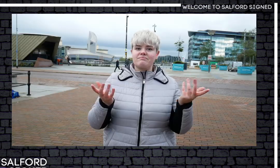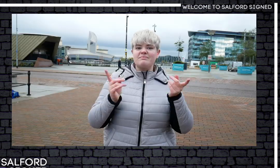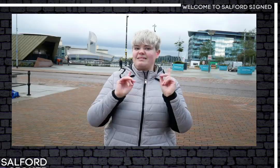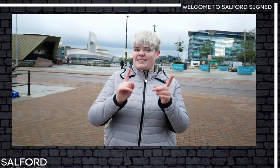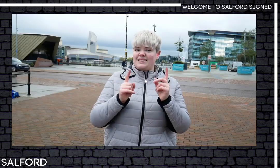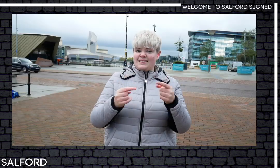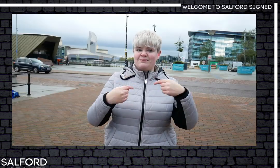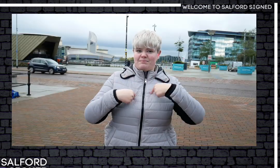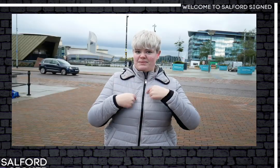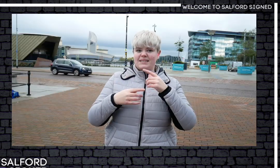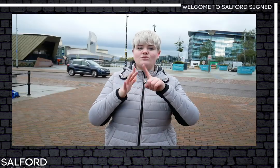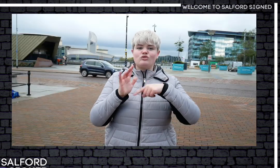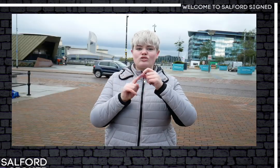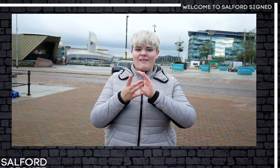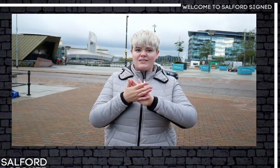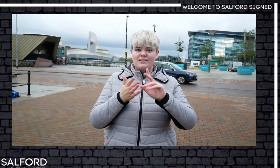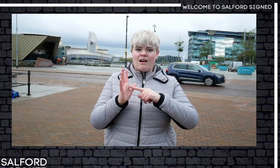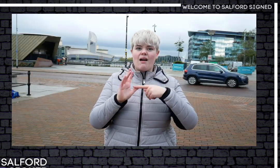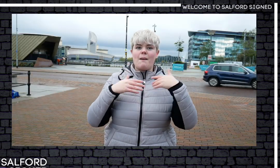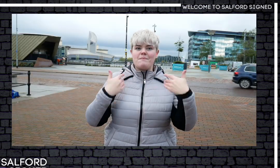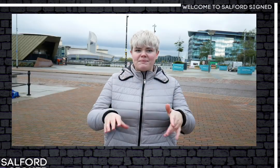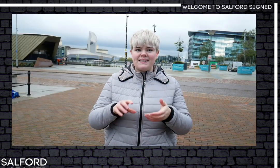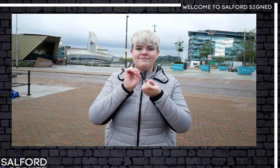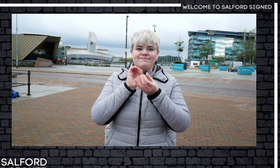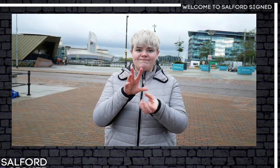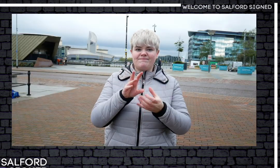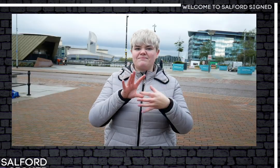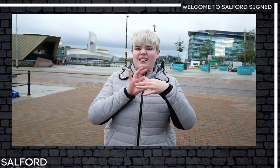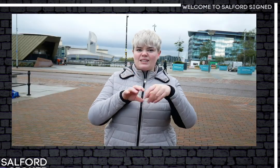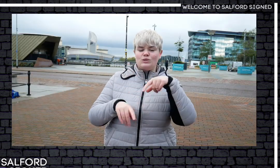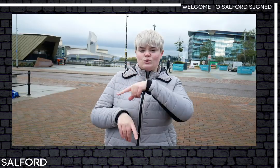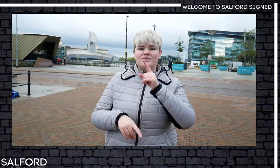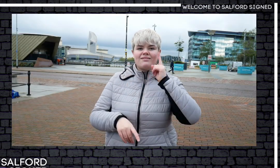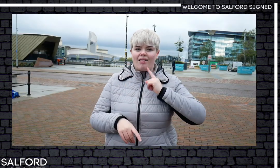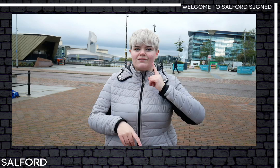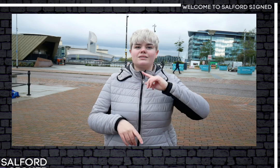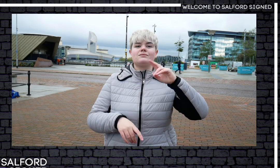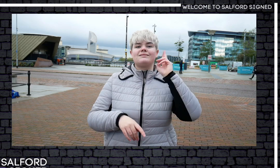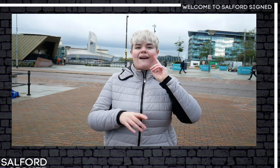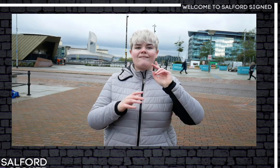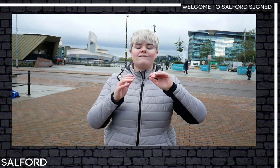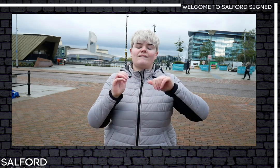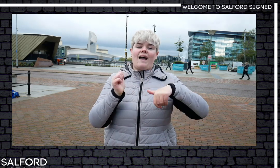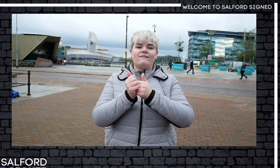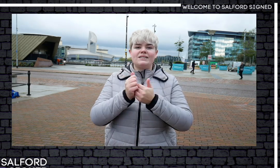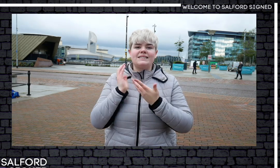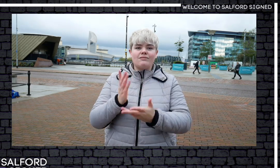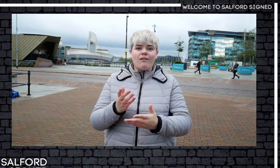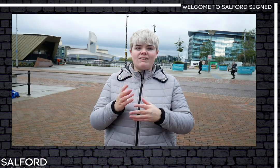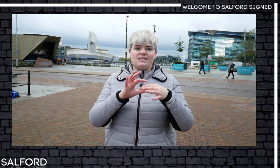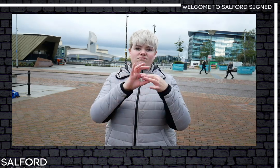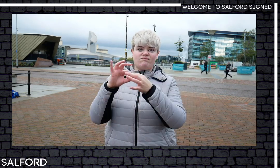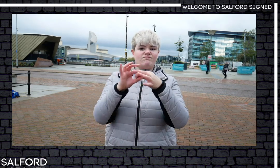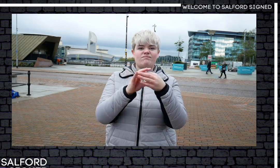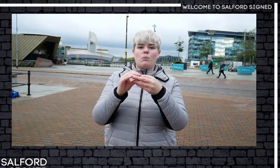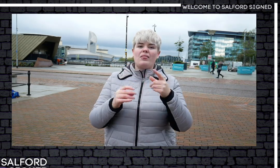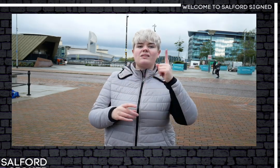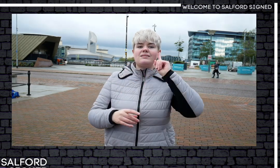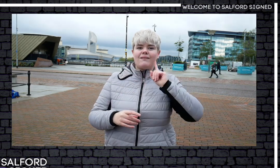So, what me and Jeff have just been sharing with you since the beginning of this video, it is this team that has commissioned the Salford